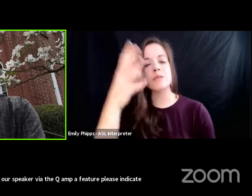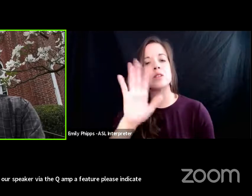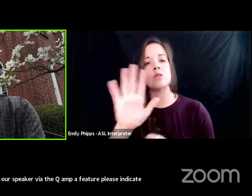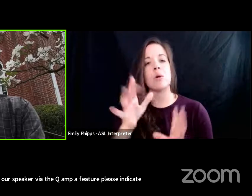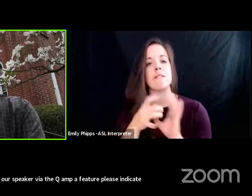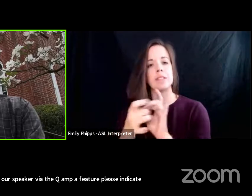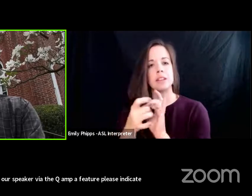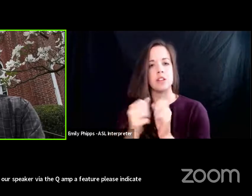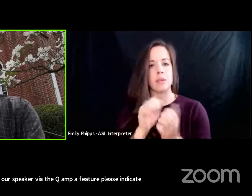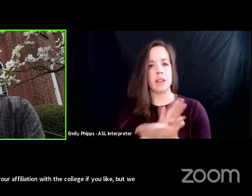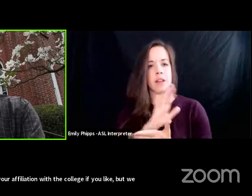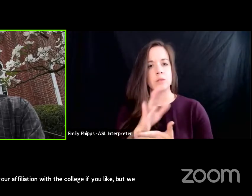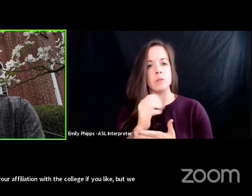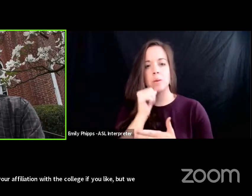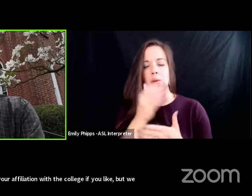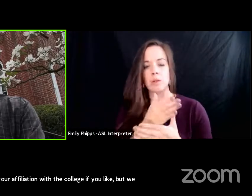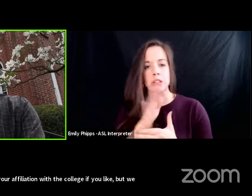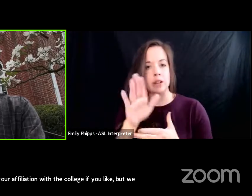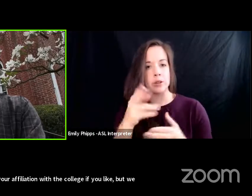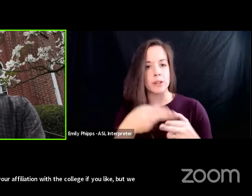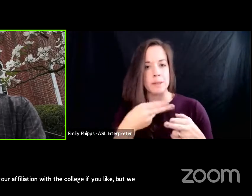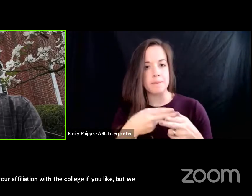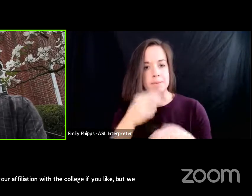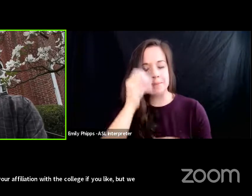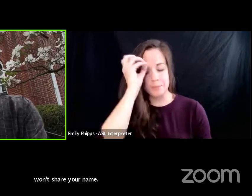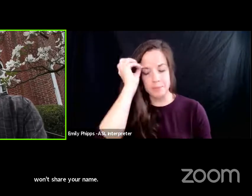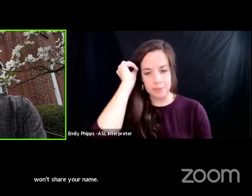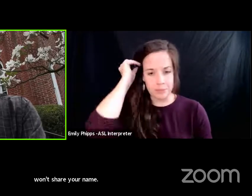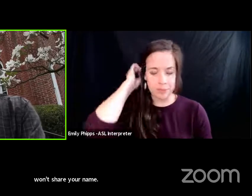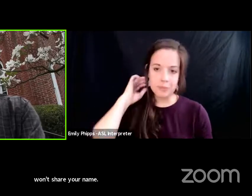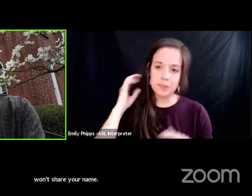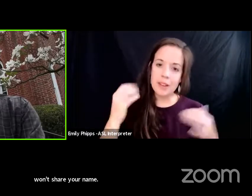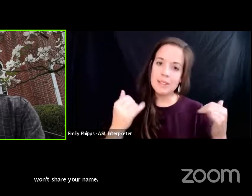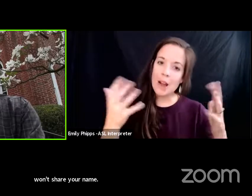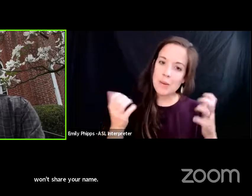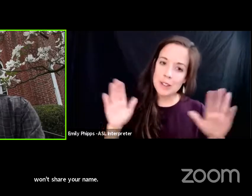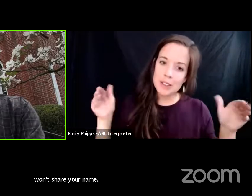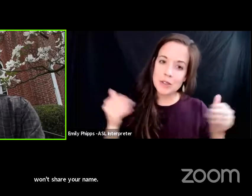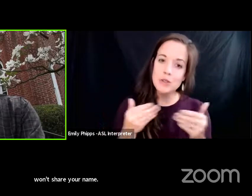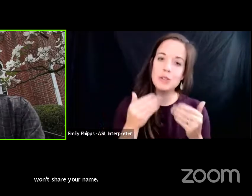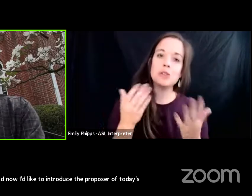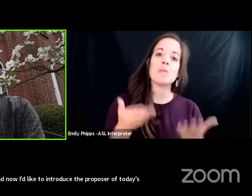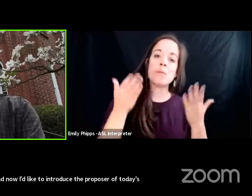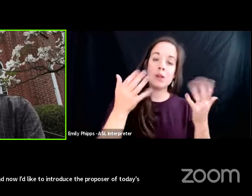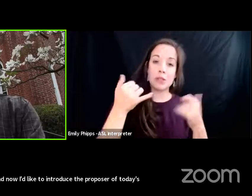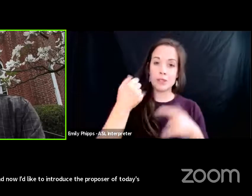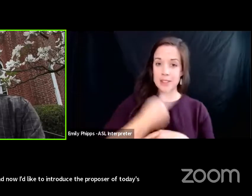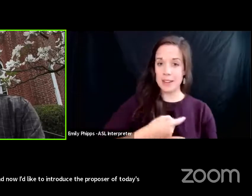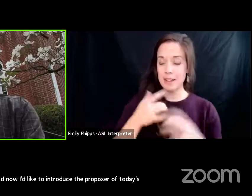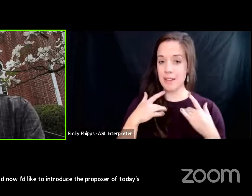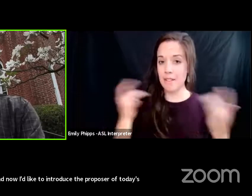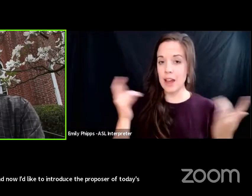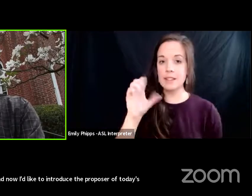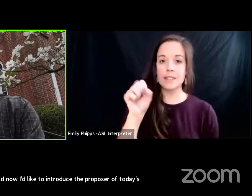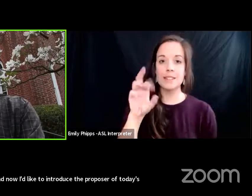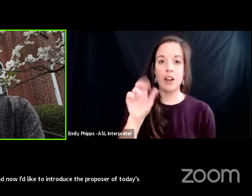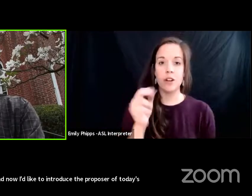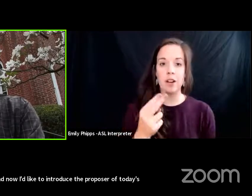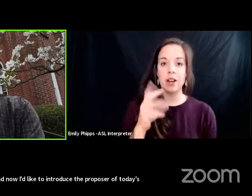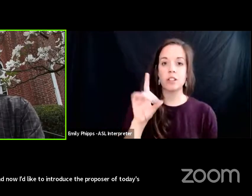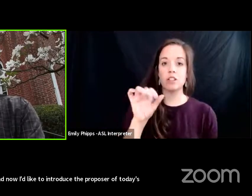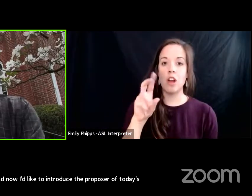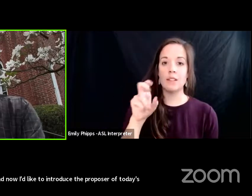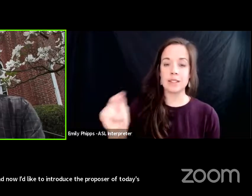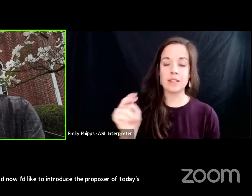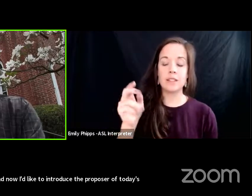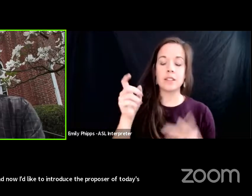but we won't share your name and now i'd like to introduce the proposer of today's event sarah dawson director of fnm center